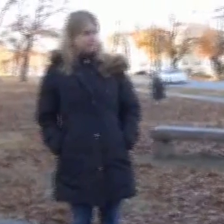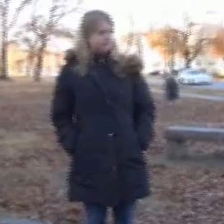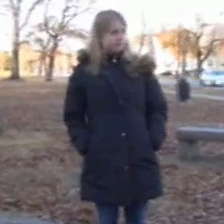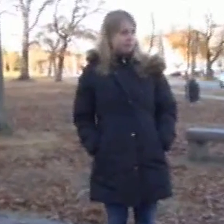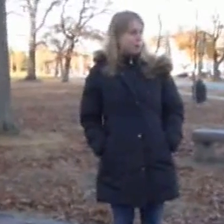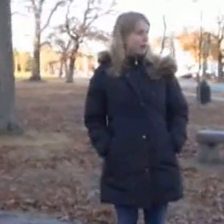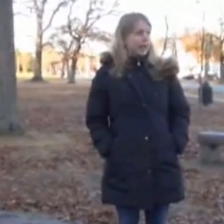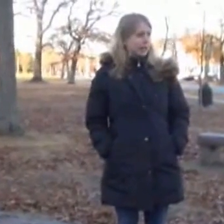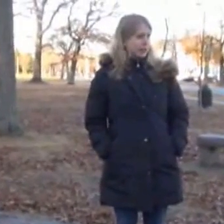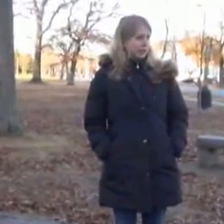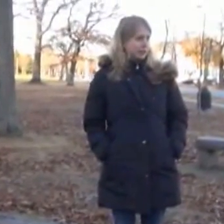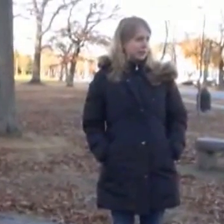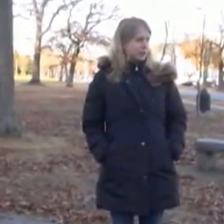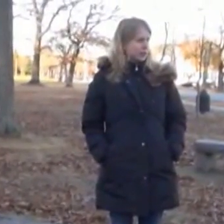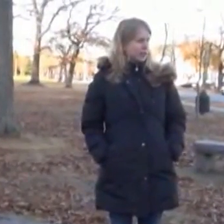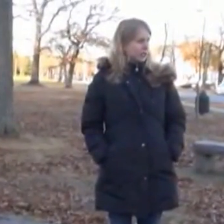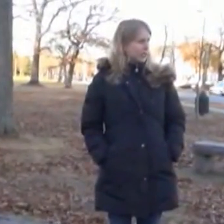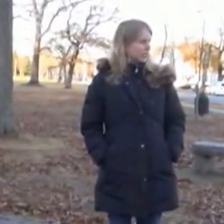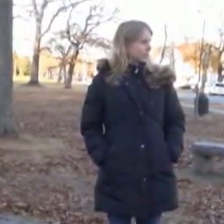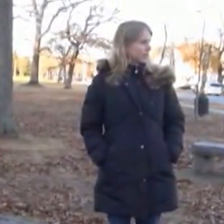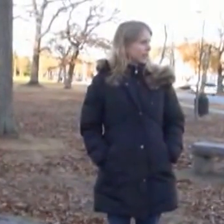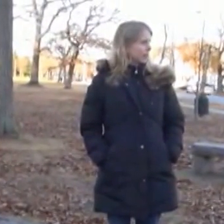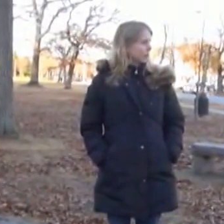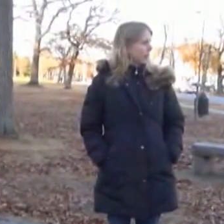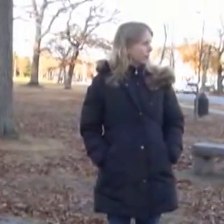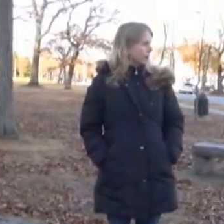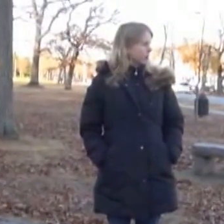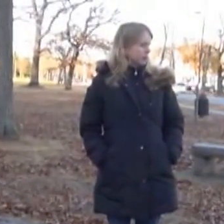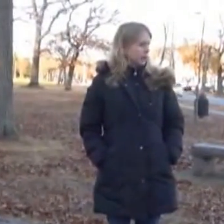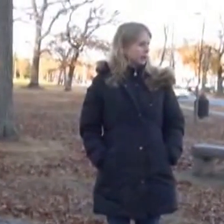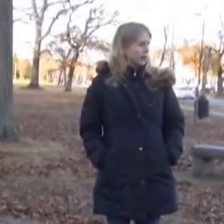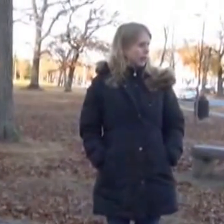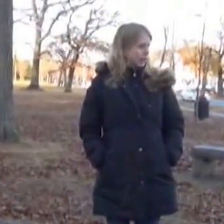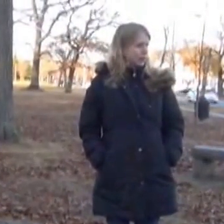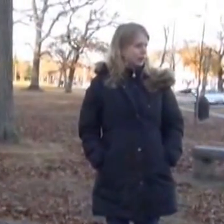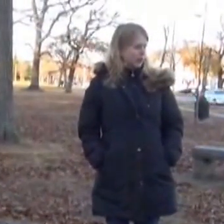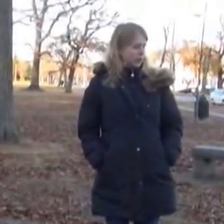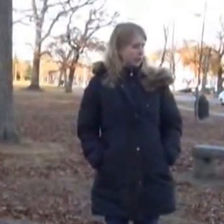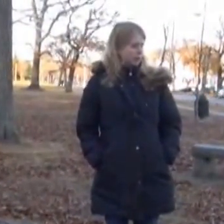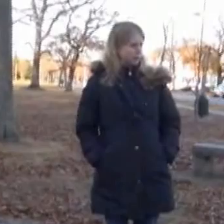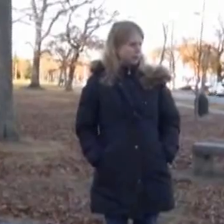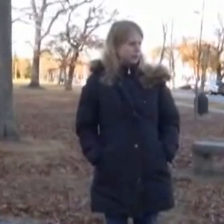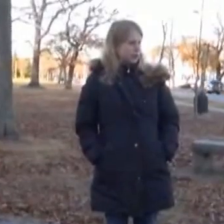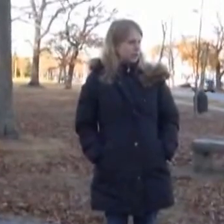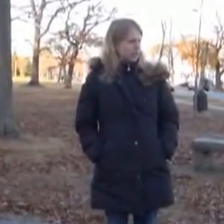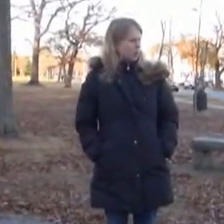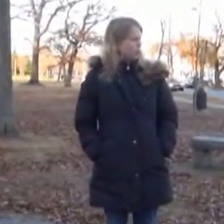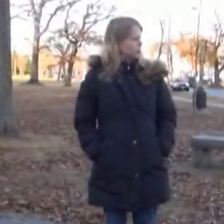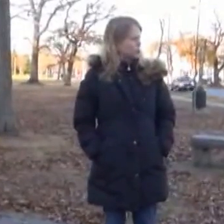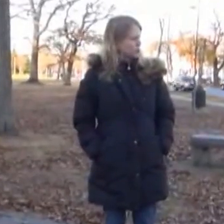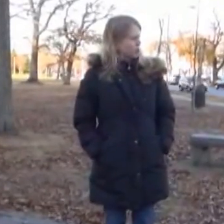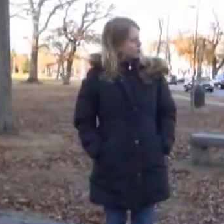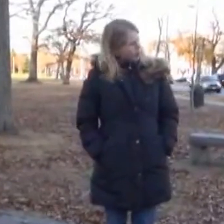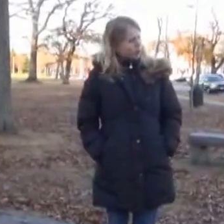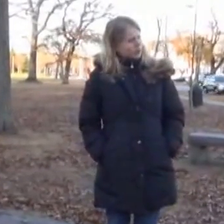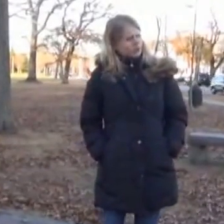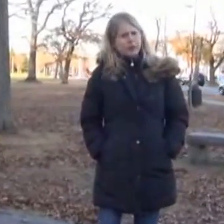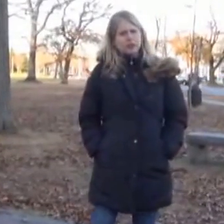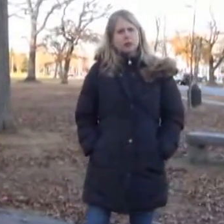about anything. And he said, I've never complained about anything in my life. Which was so remarkable to me at